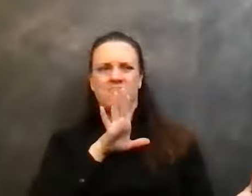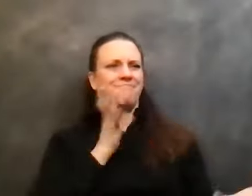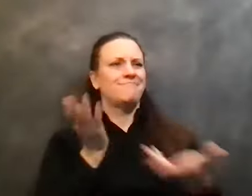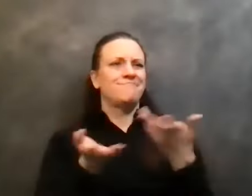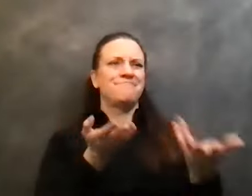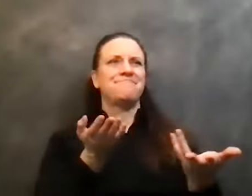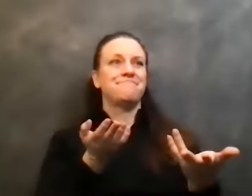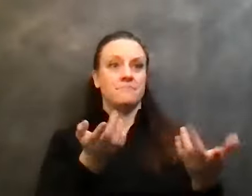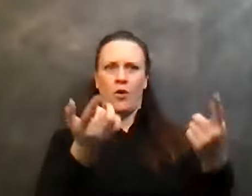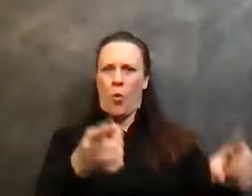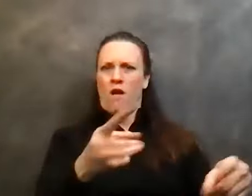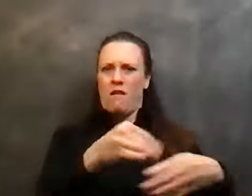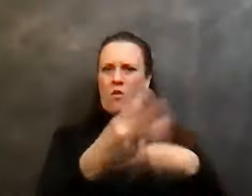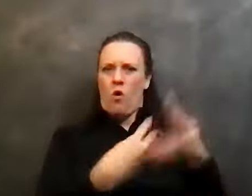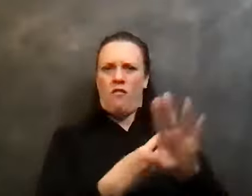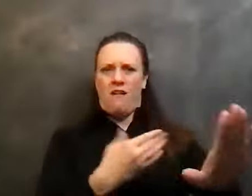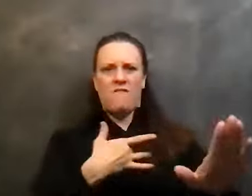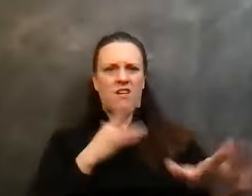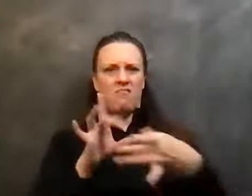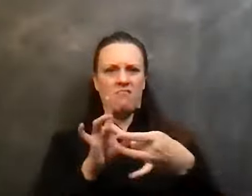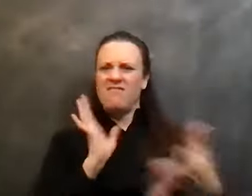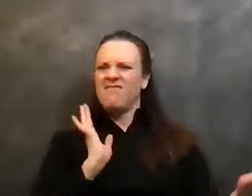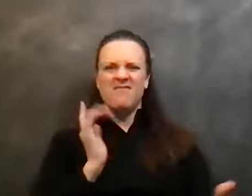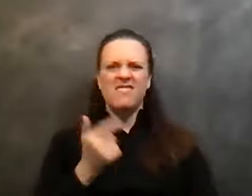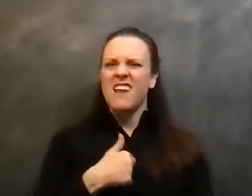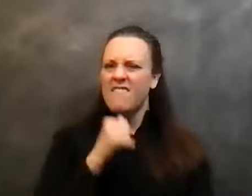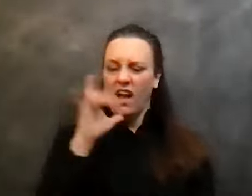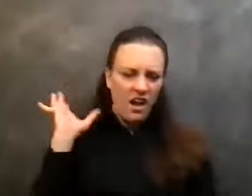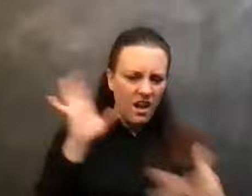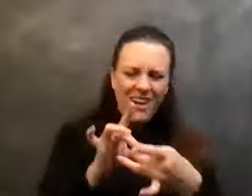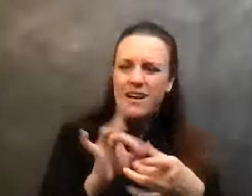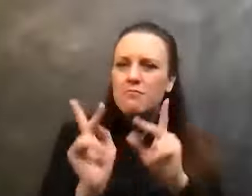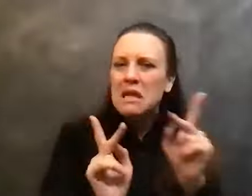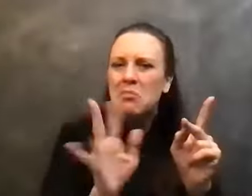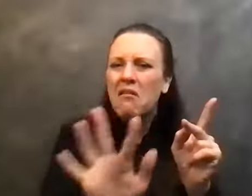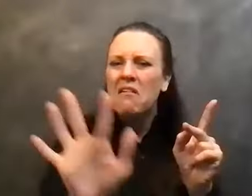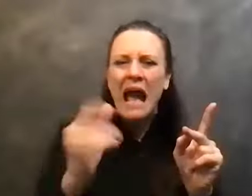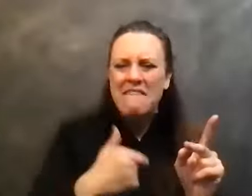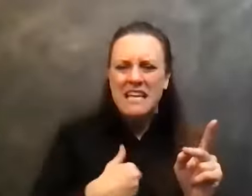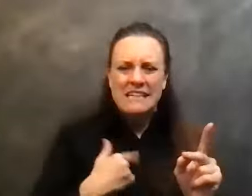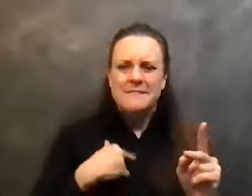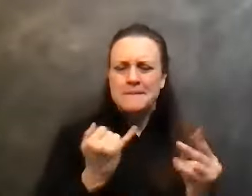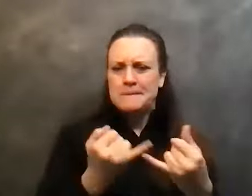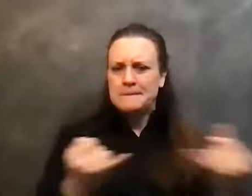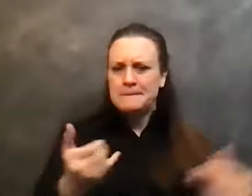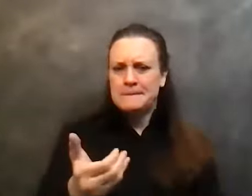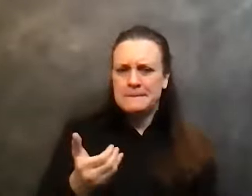was going on. I didn't feel connected to the people. I always had a sense of, of